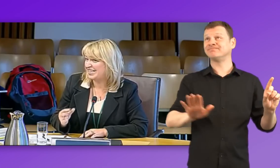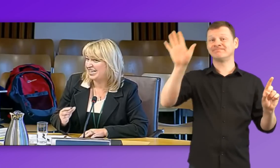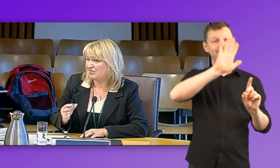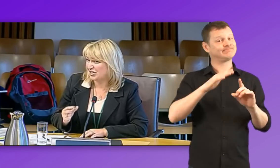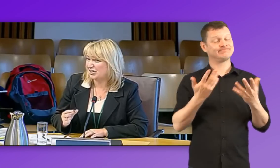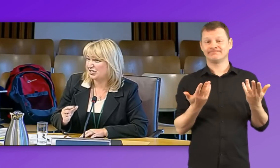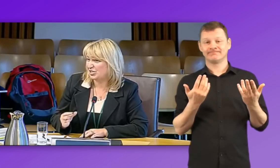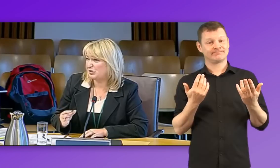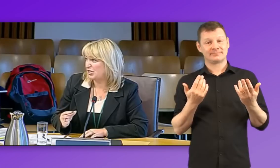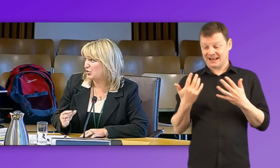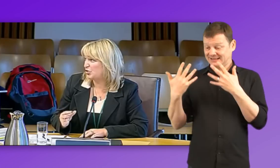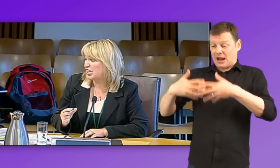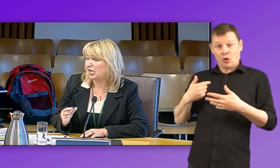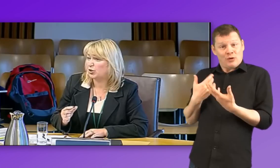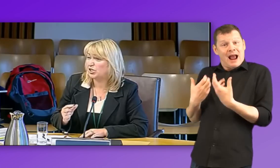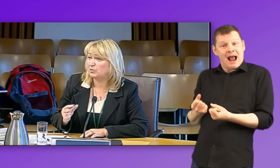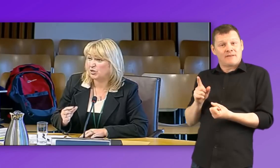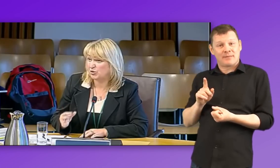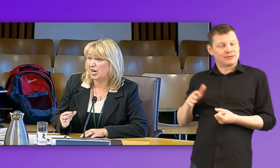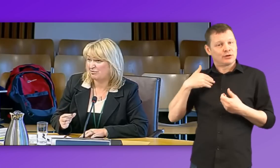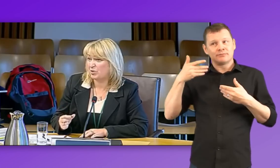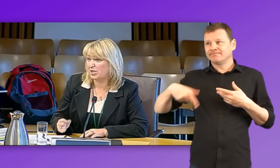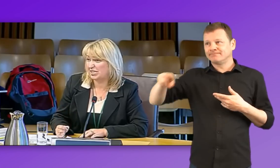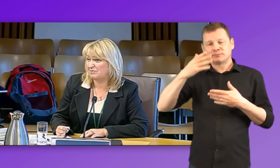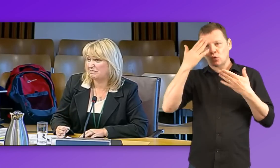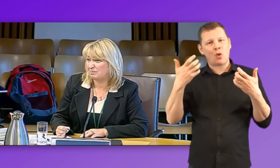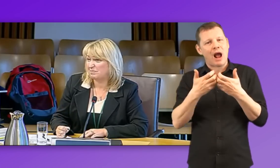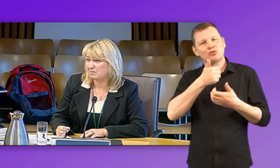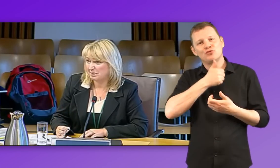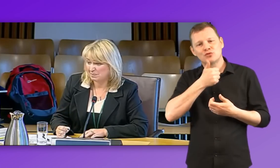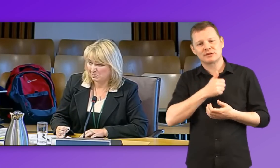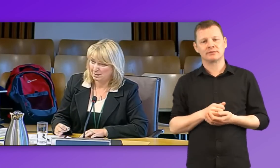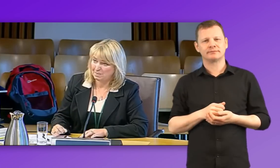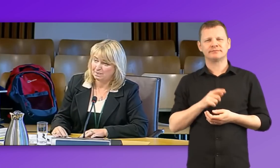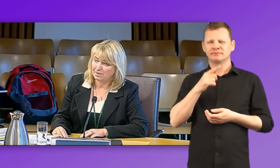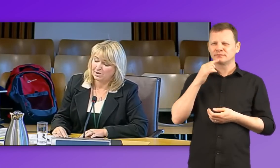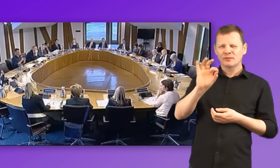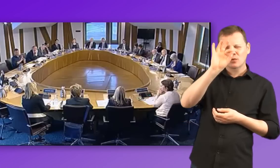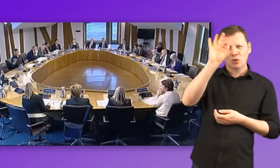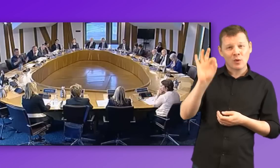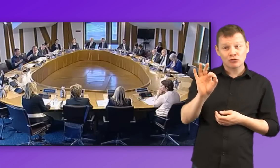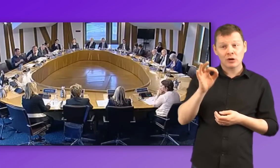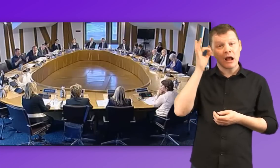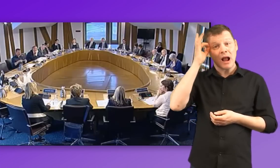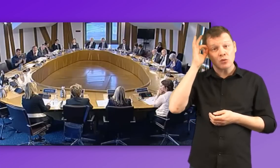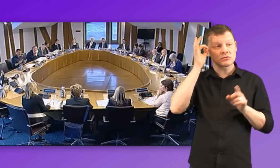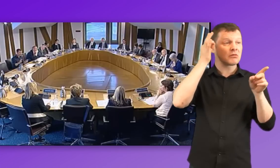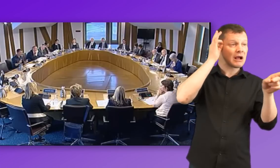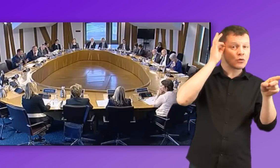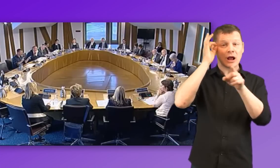the skills and expertise to use the technology that we do have properly. Is there any indication that councils are increasingly sharing that resource?